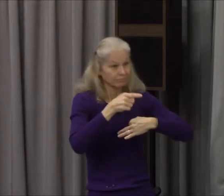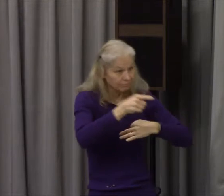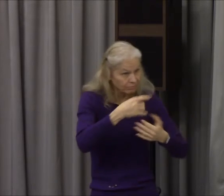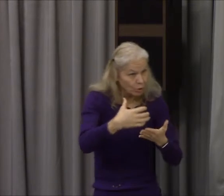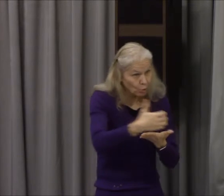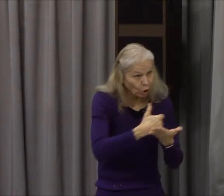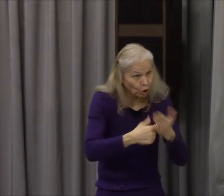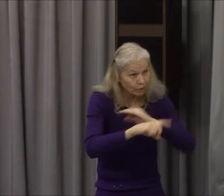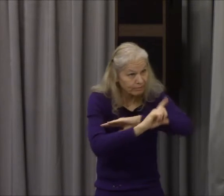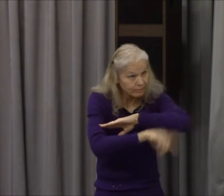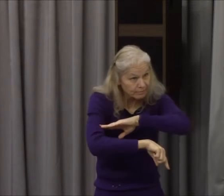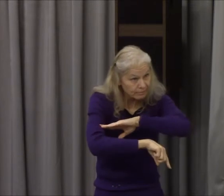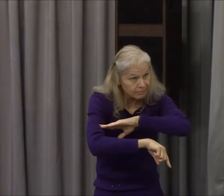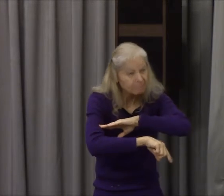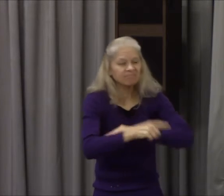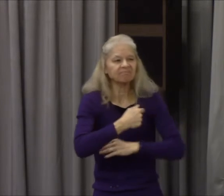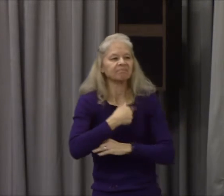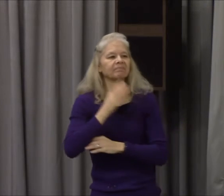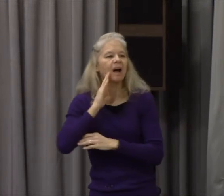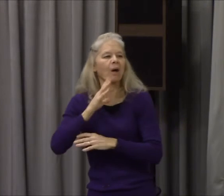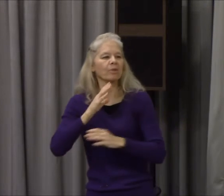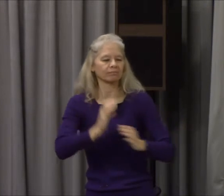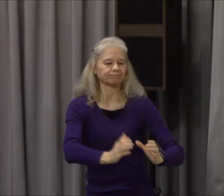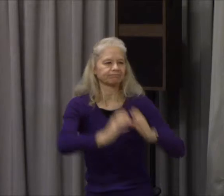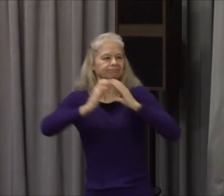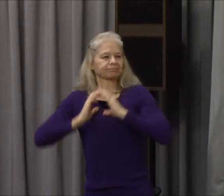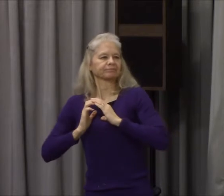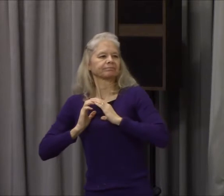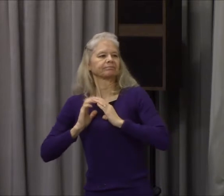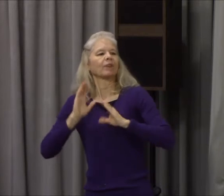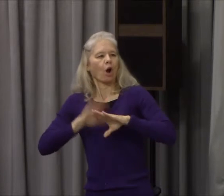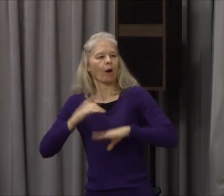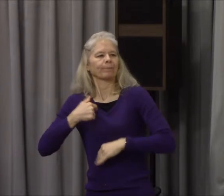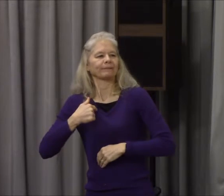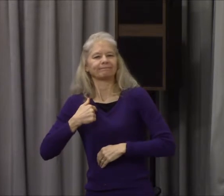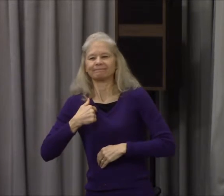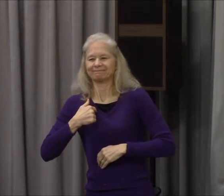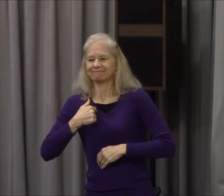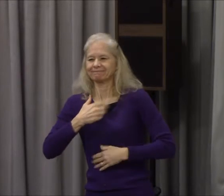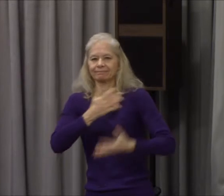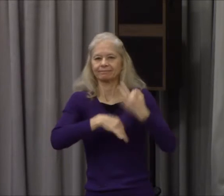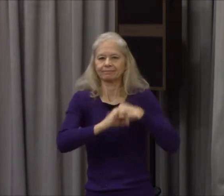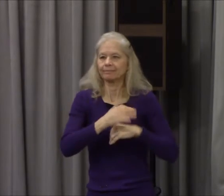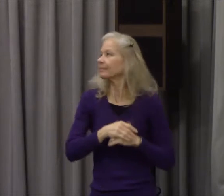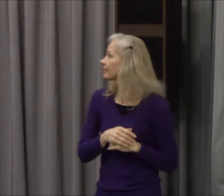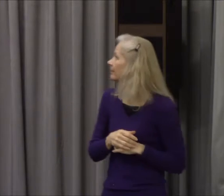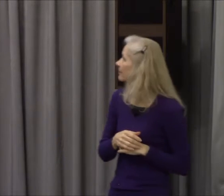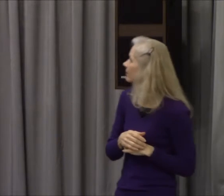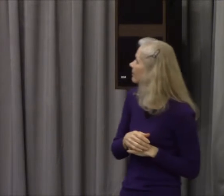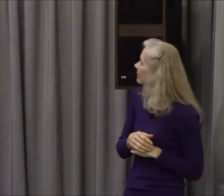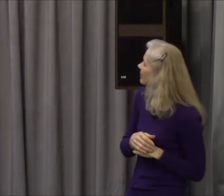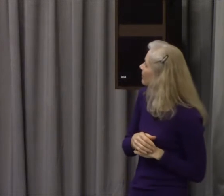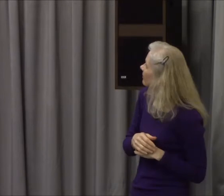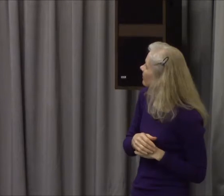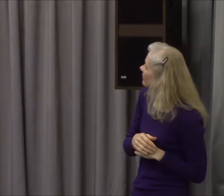and showed us the strength of our sin he also left an indelible mark upon the earth that's a picture of